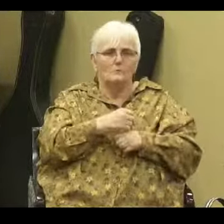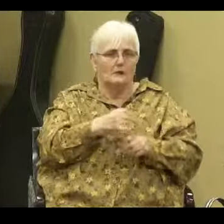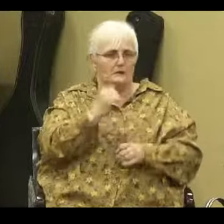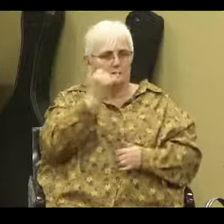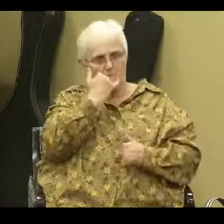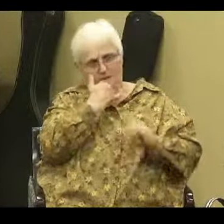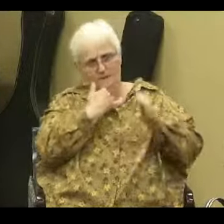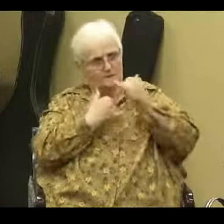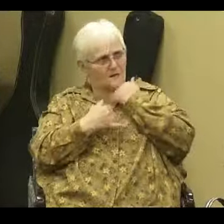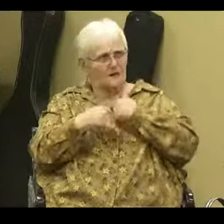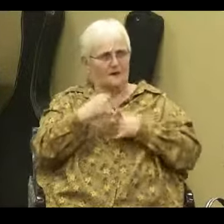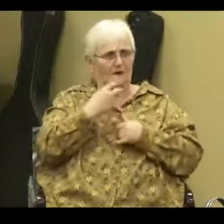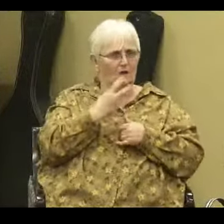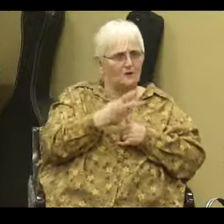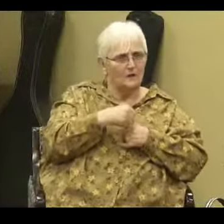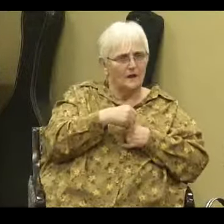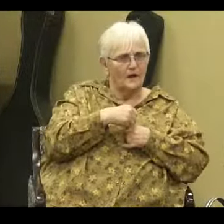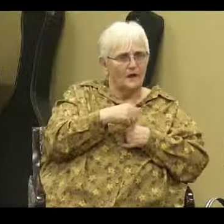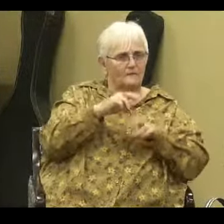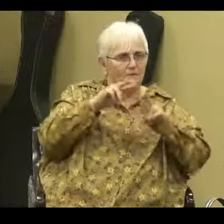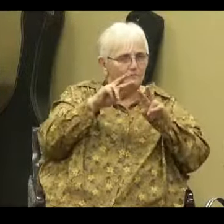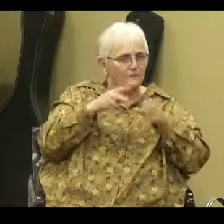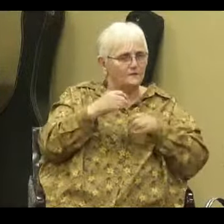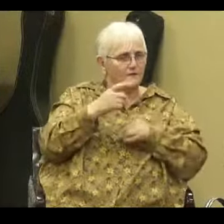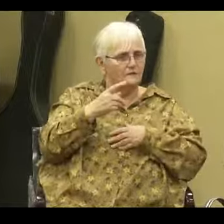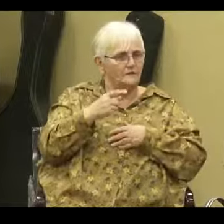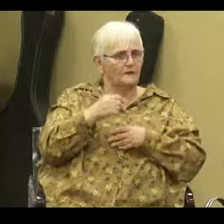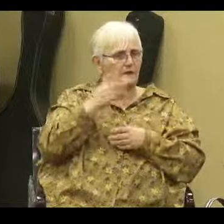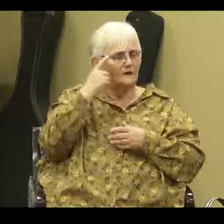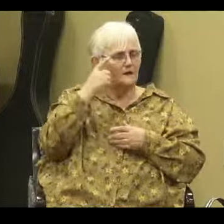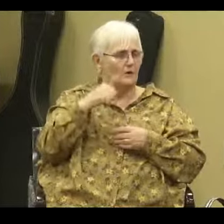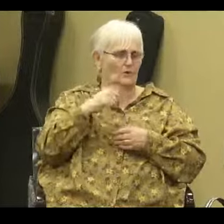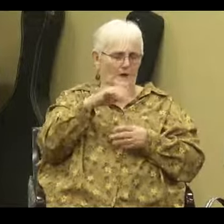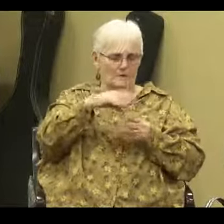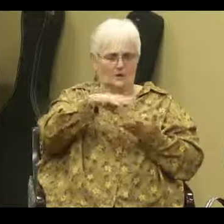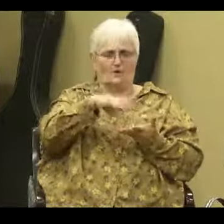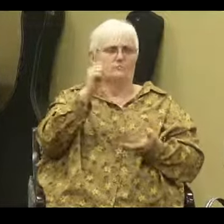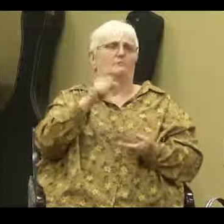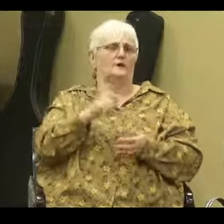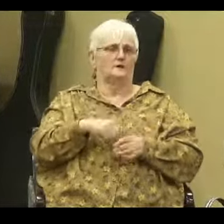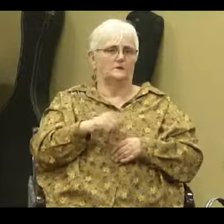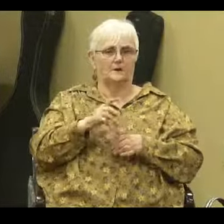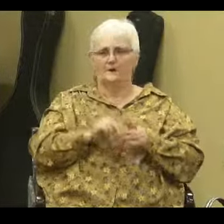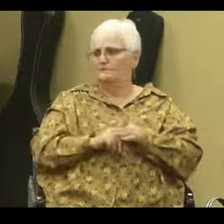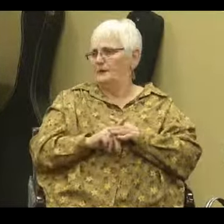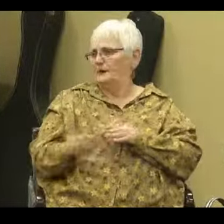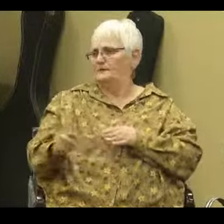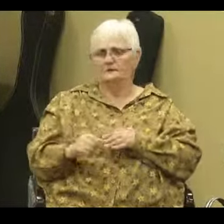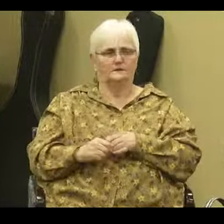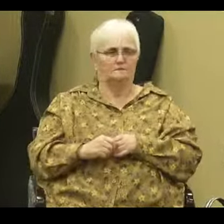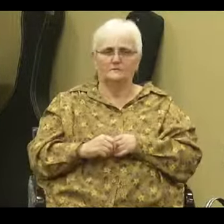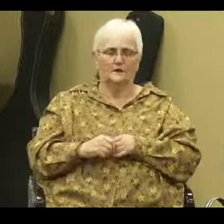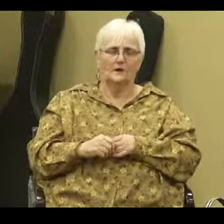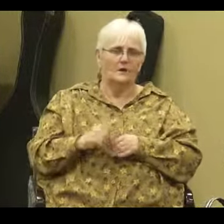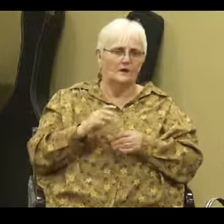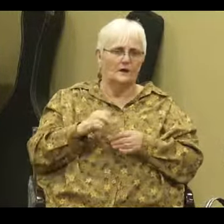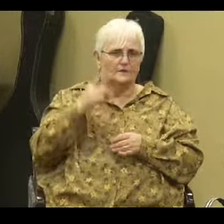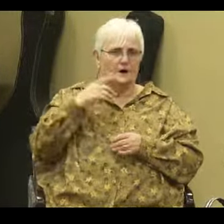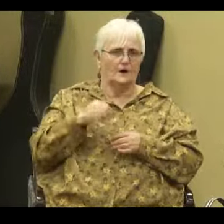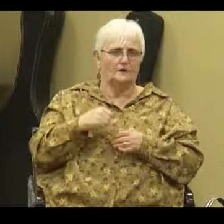of looking at this phrase and thinking that, oh that guy got rich and then he backslid. He thought he was going to be happy